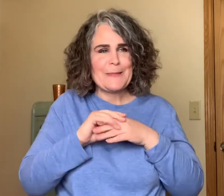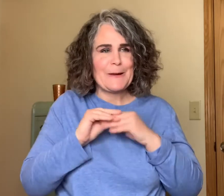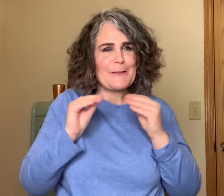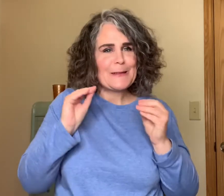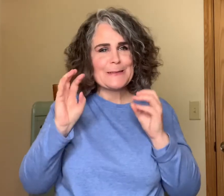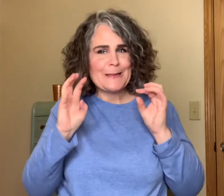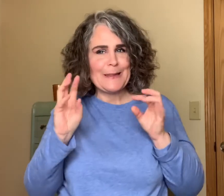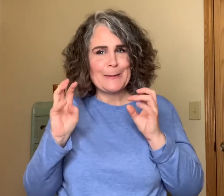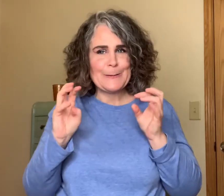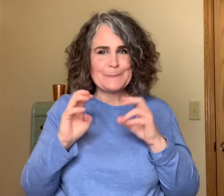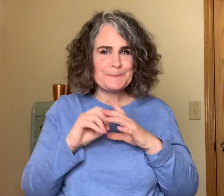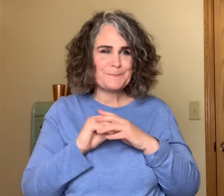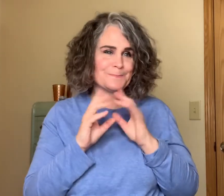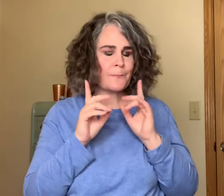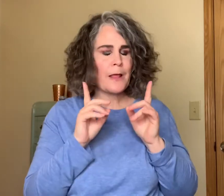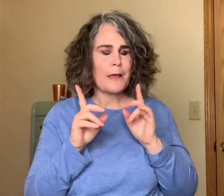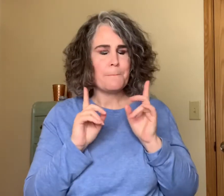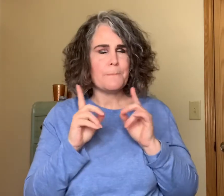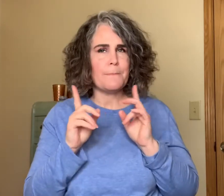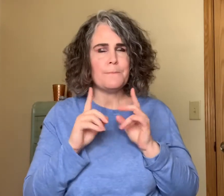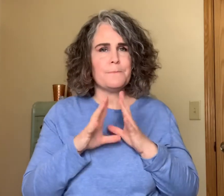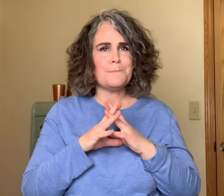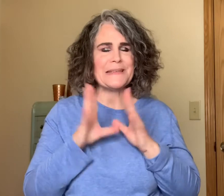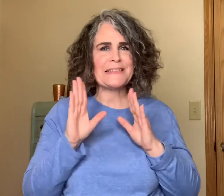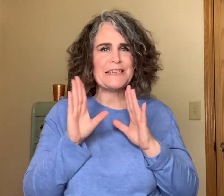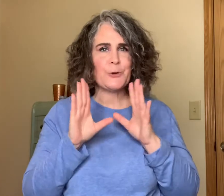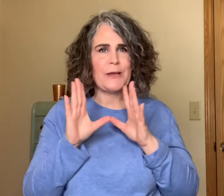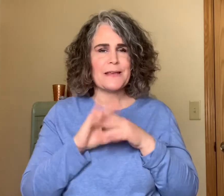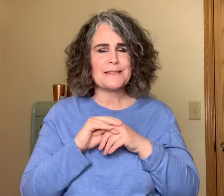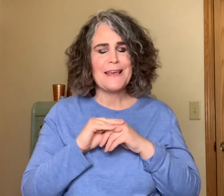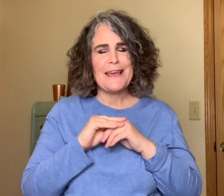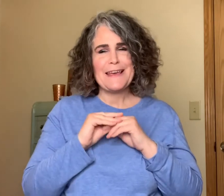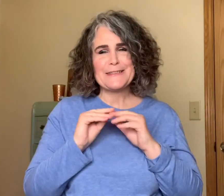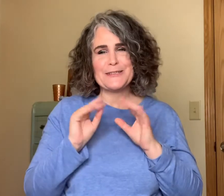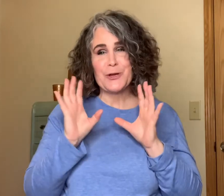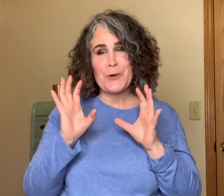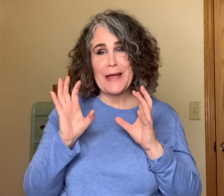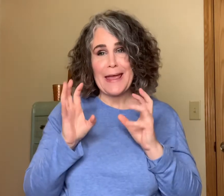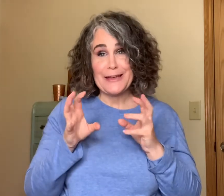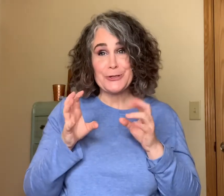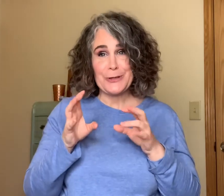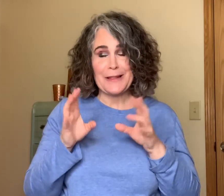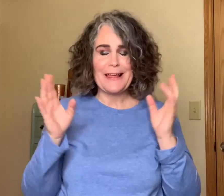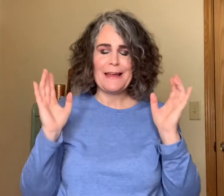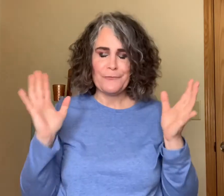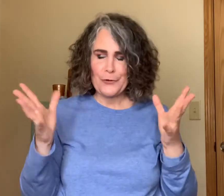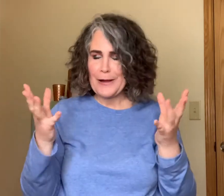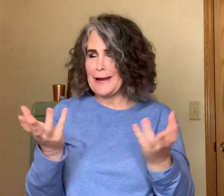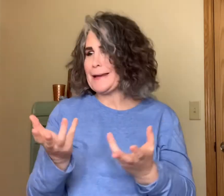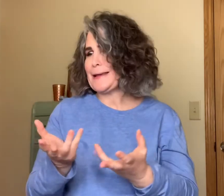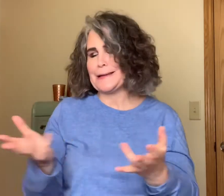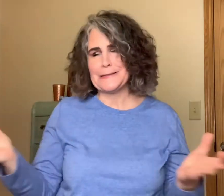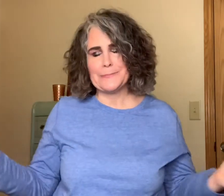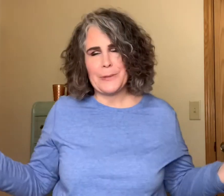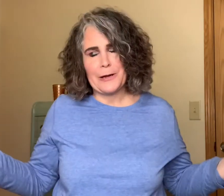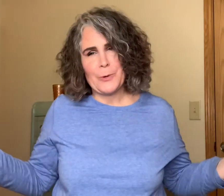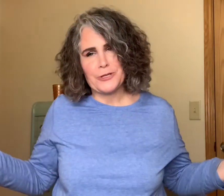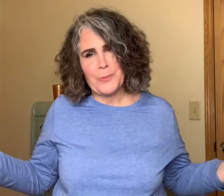there that's a little mysterious and so Angel I've tried yes body wash body